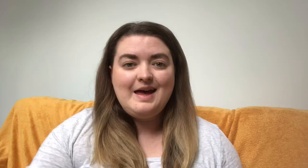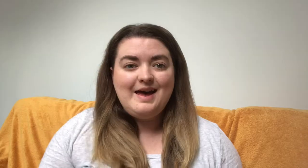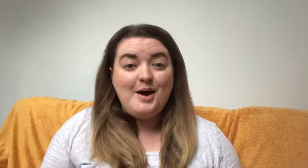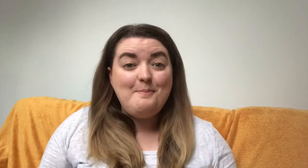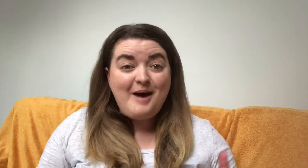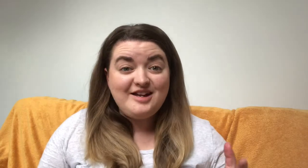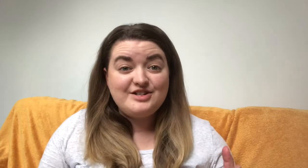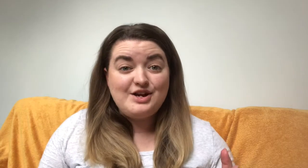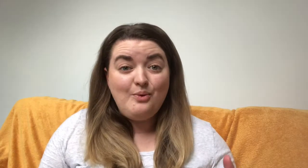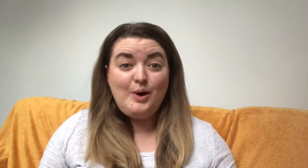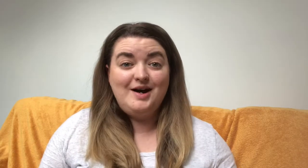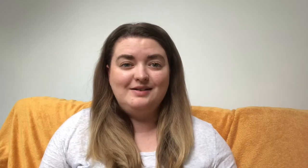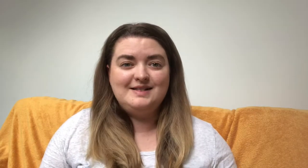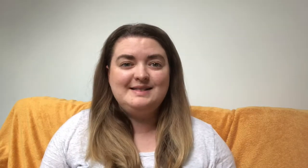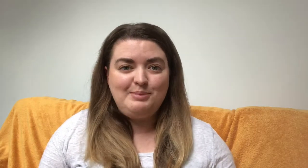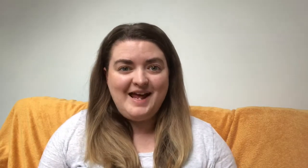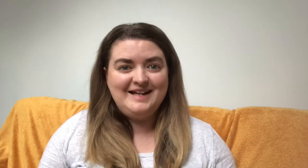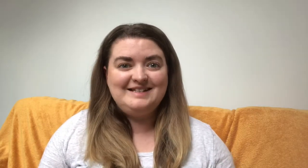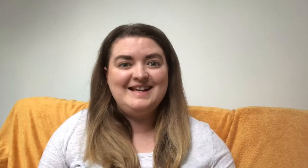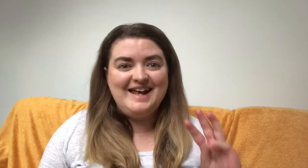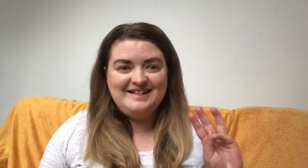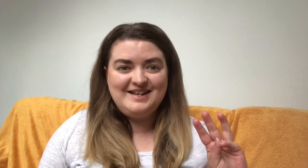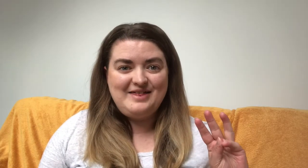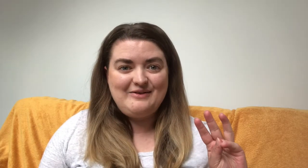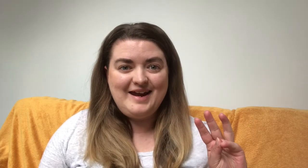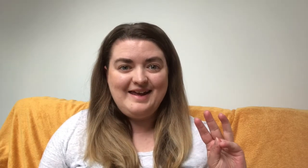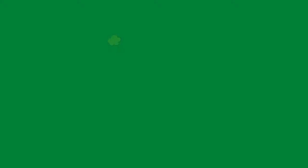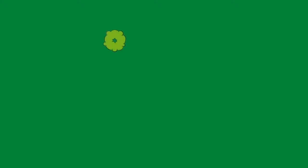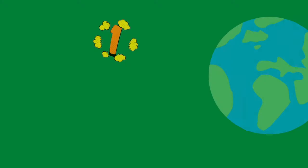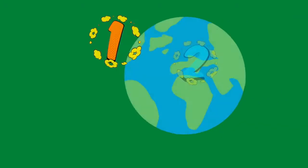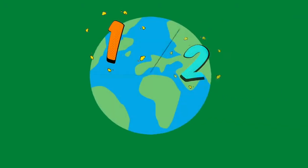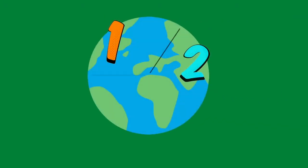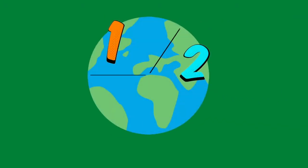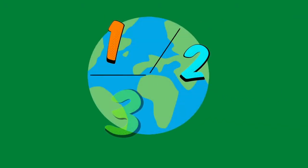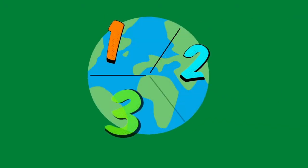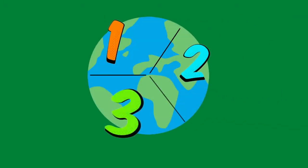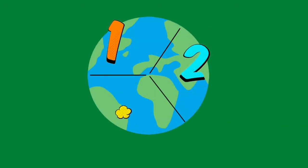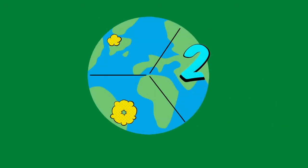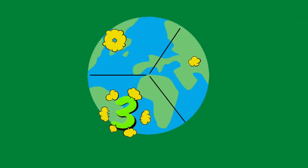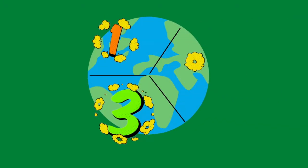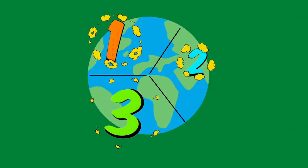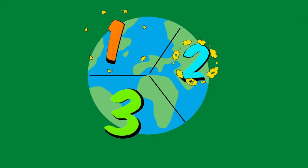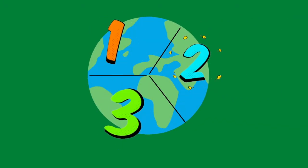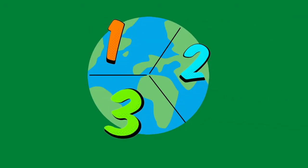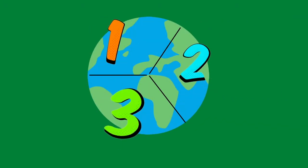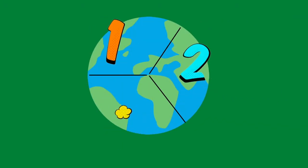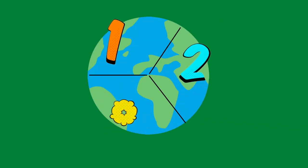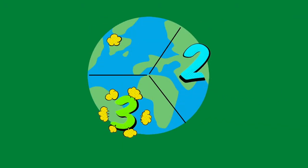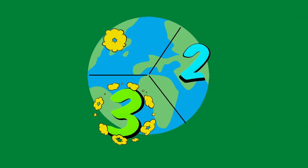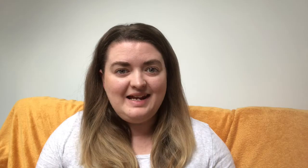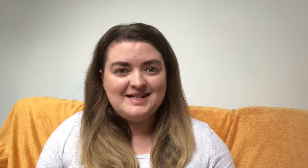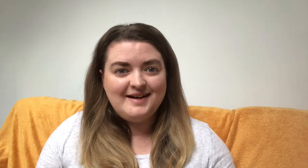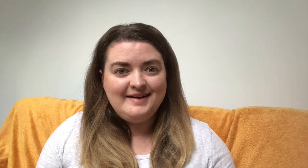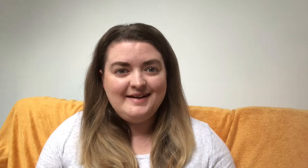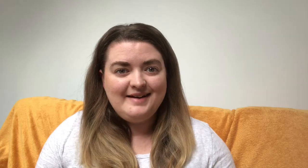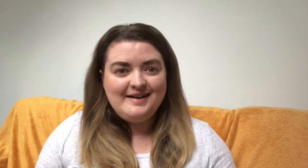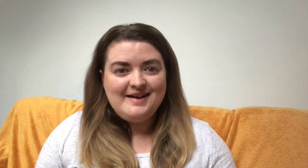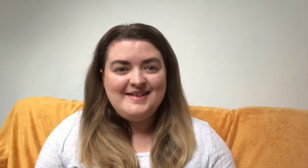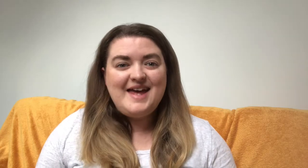Imagine a world split into three, each part governed by a different leader. They